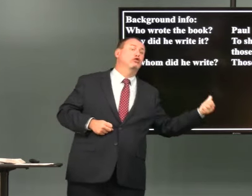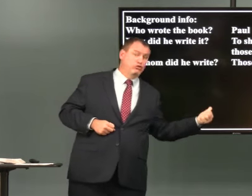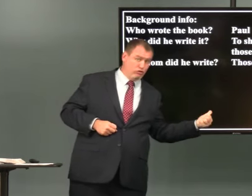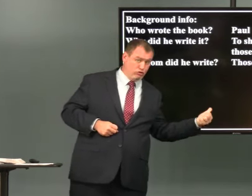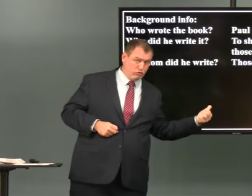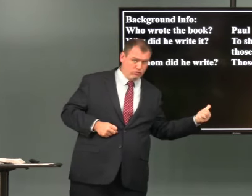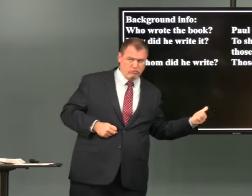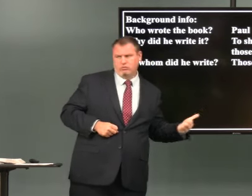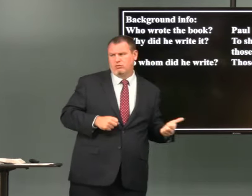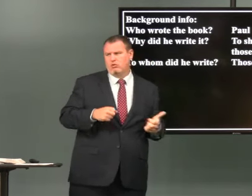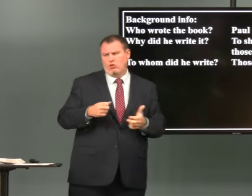others